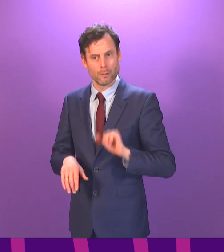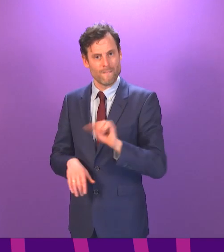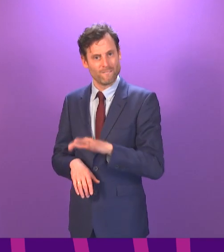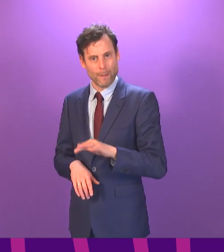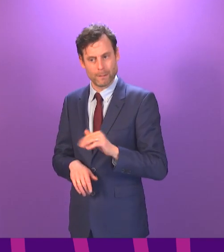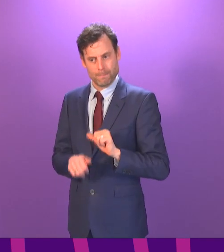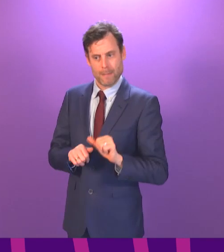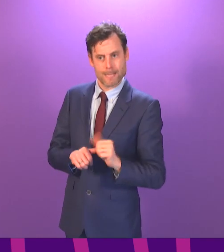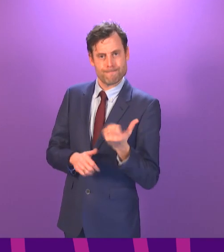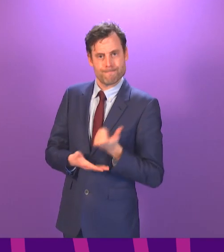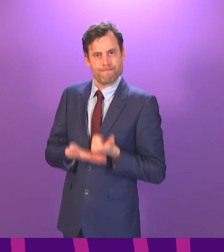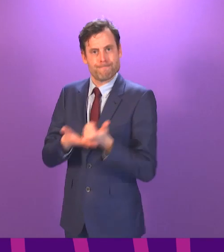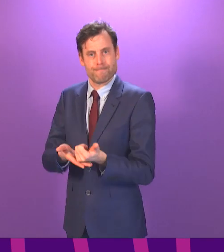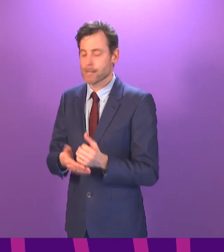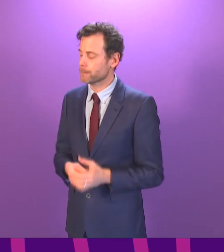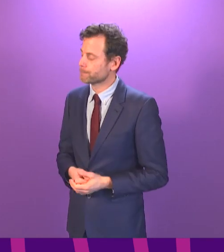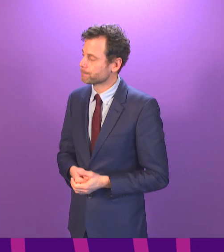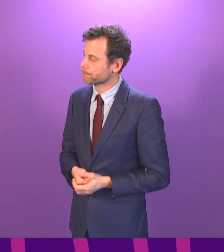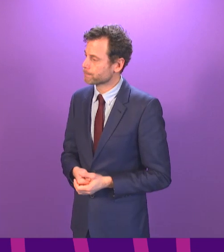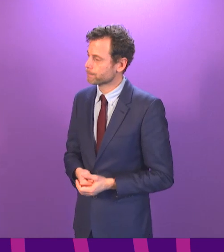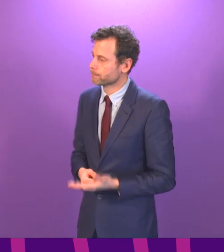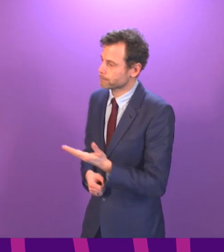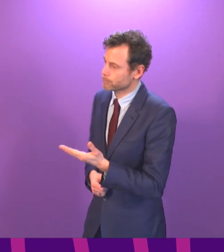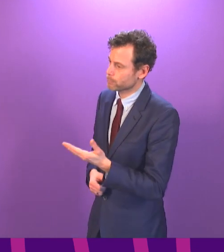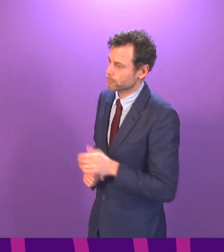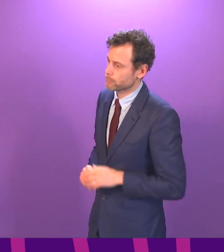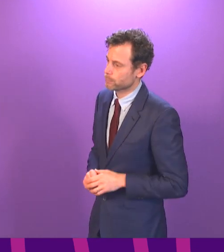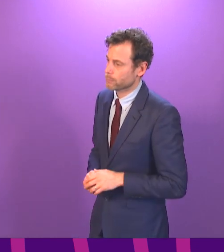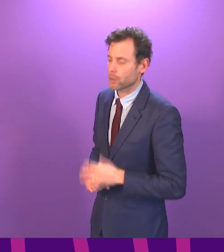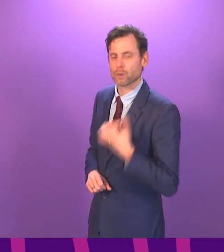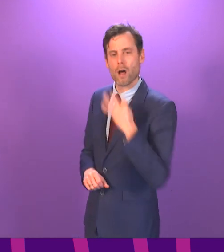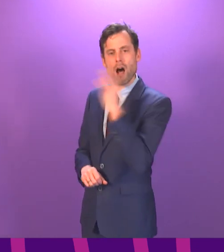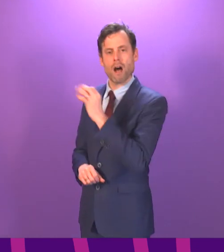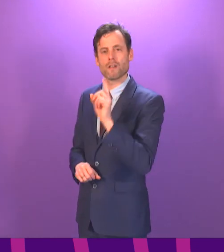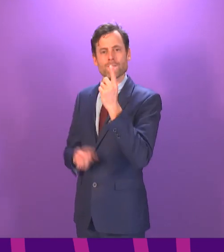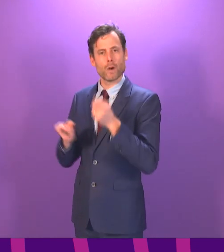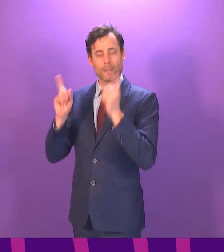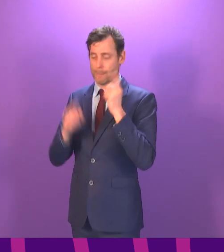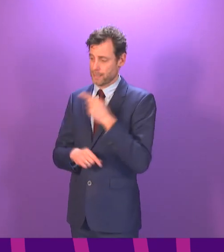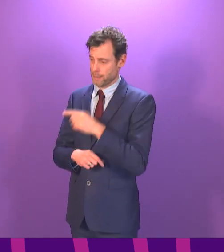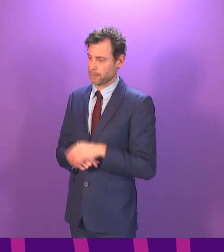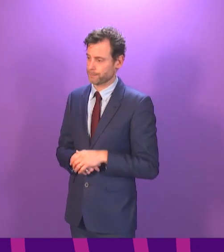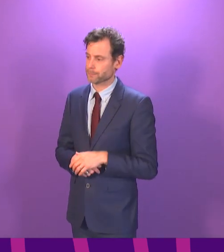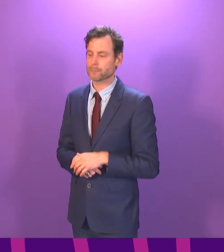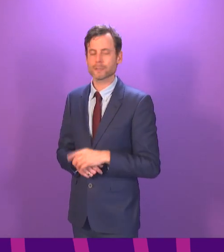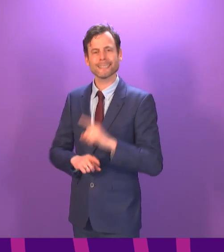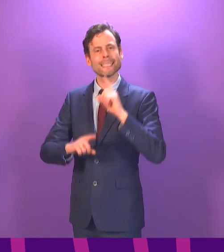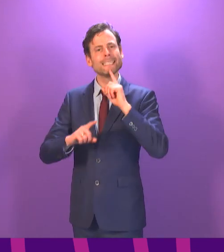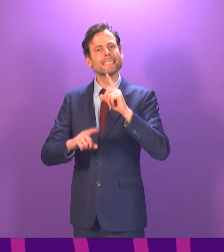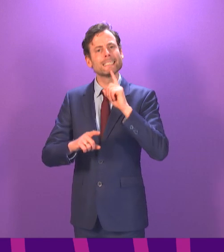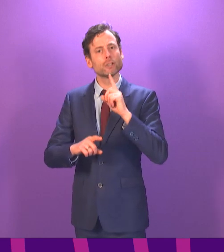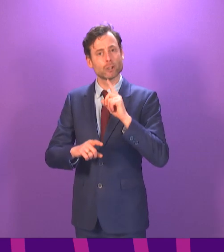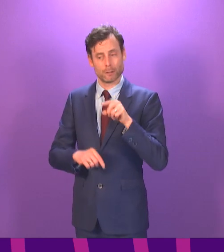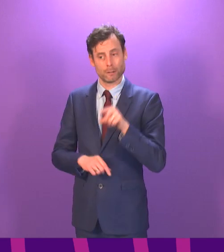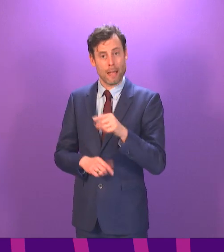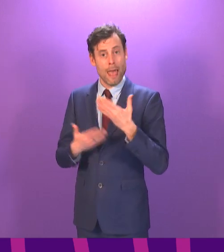followed by Daniel Johnson. Thank you, presenting officer. Can I ask the First Minister what extra protections and testing can be put in place for those teachers who are